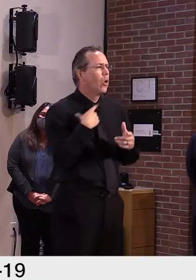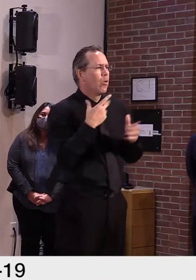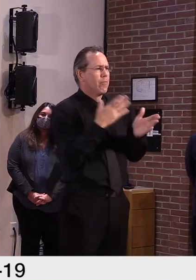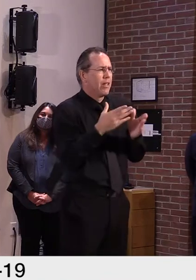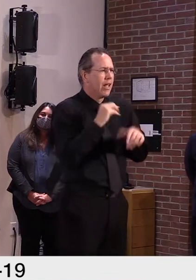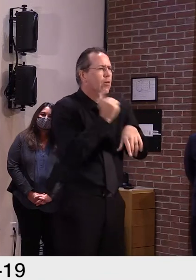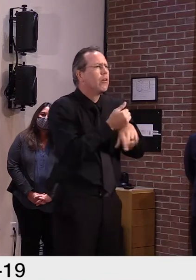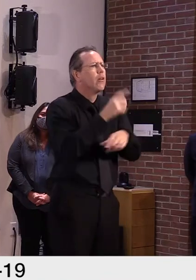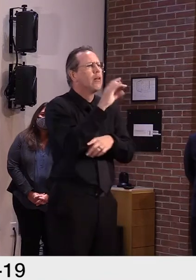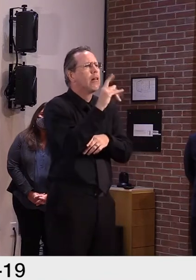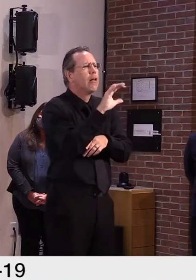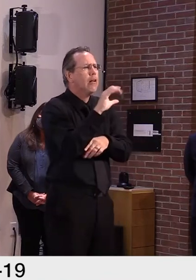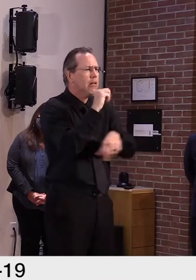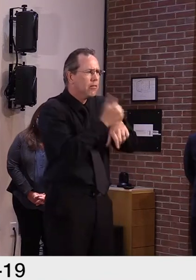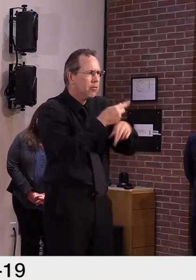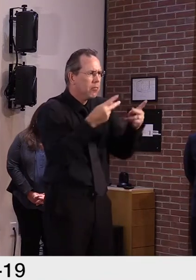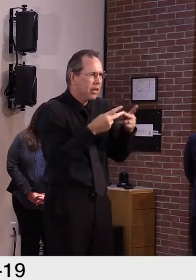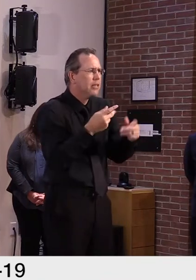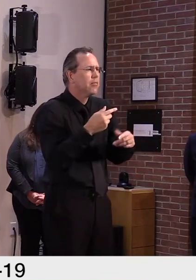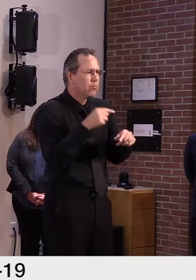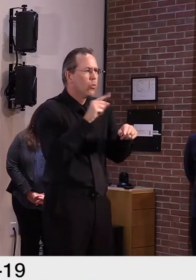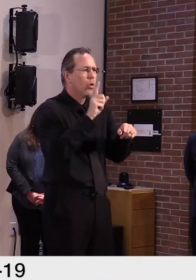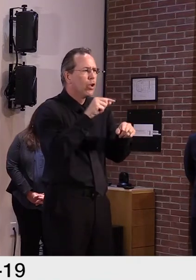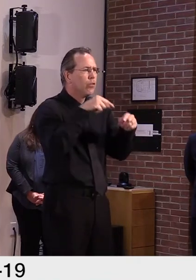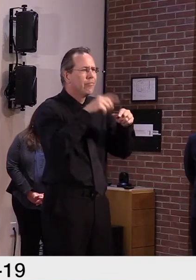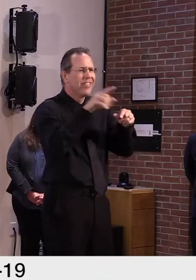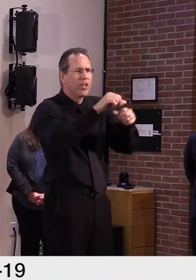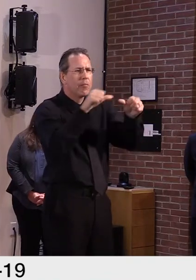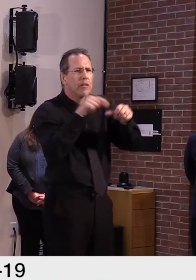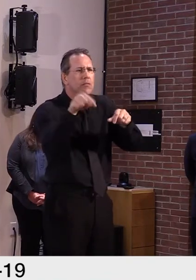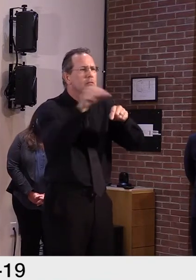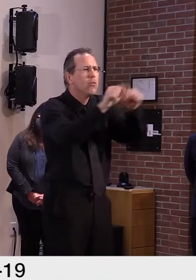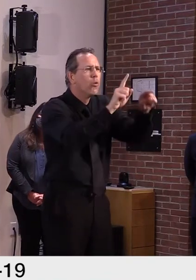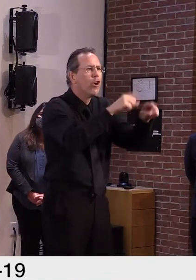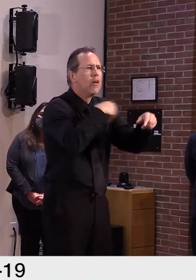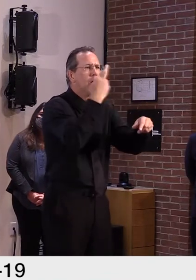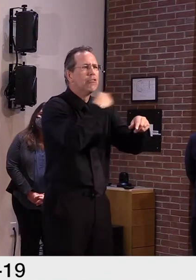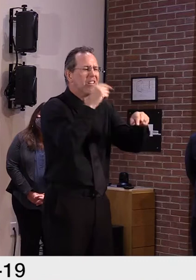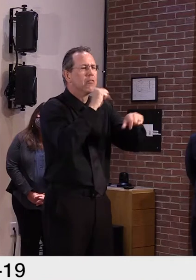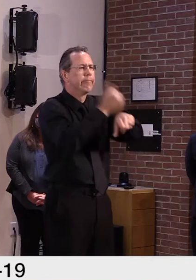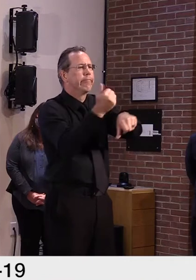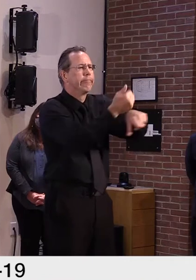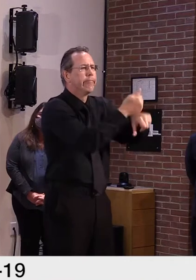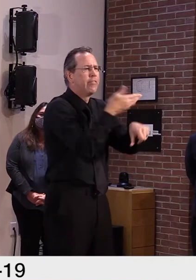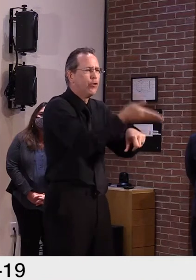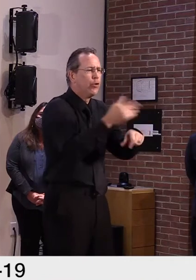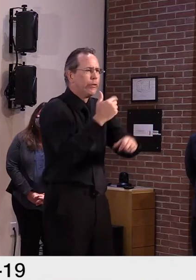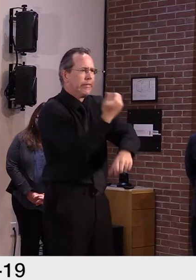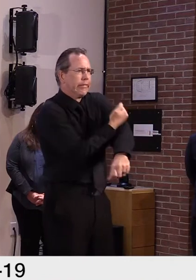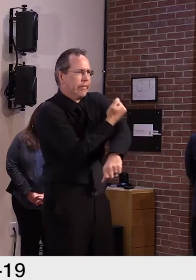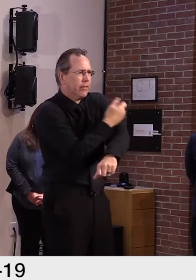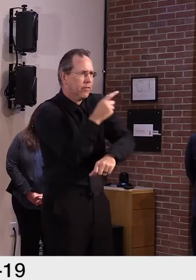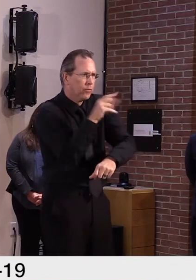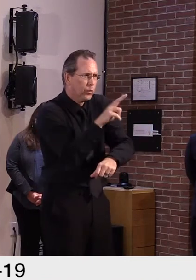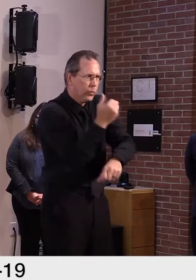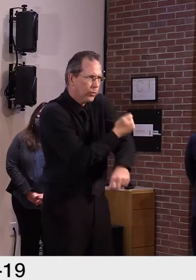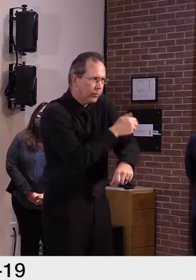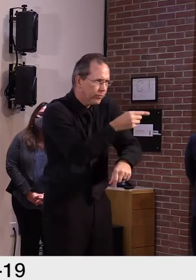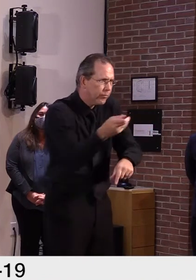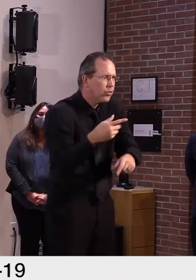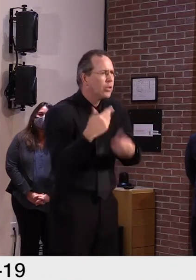facilities to enable them to have uptake of the shot when, when that's available.